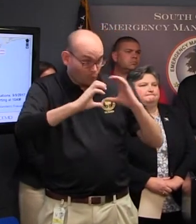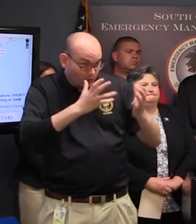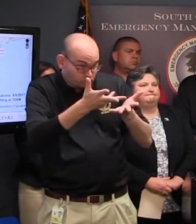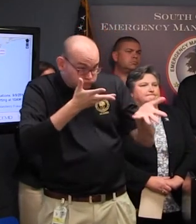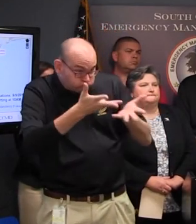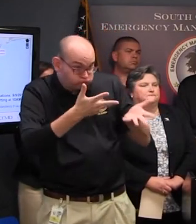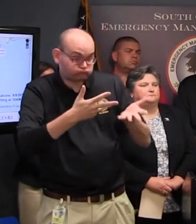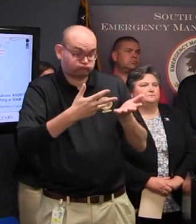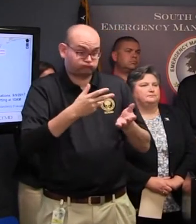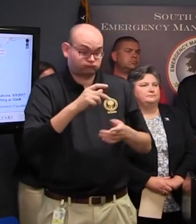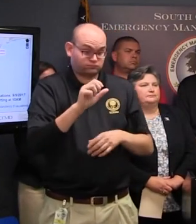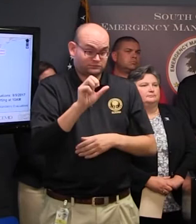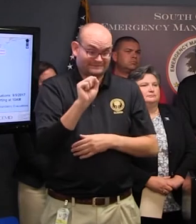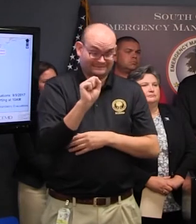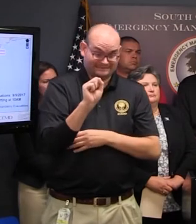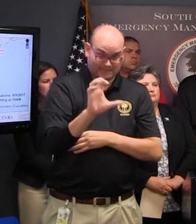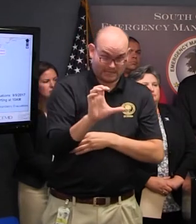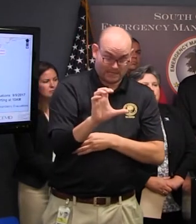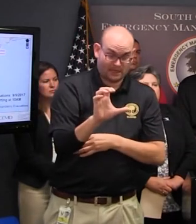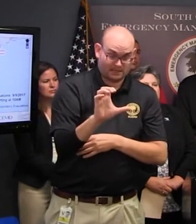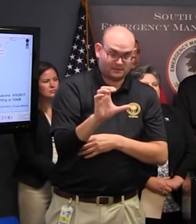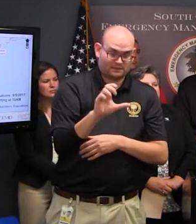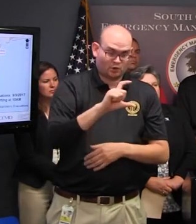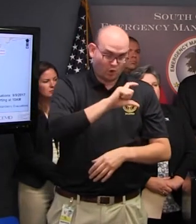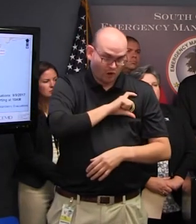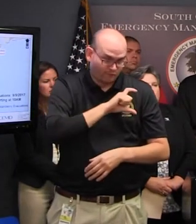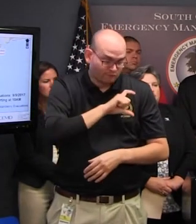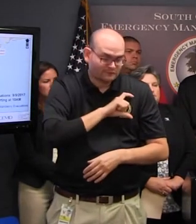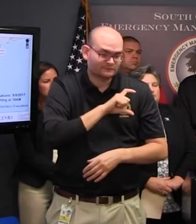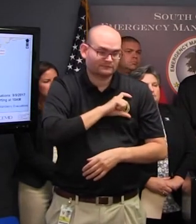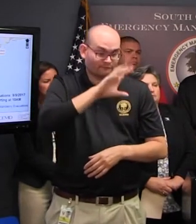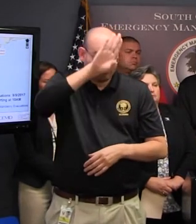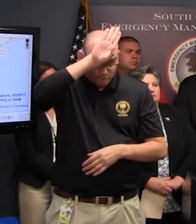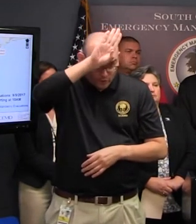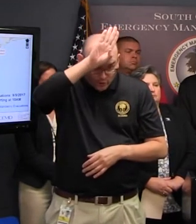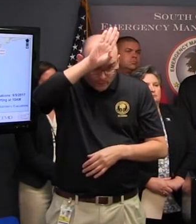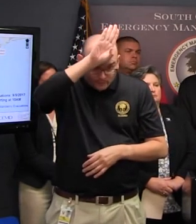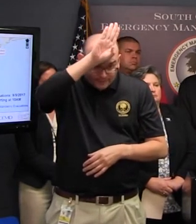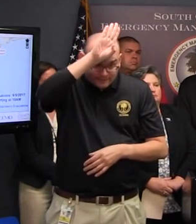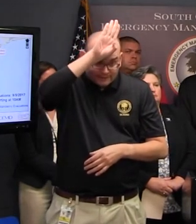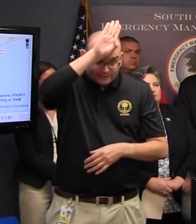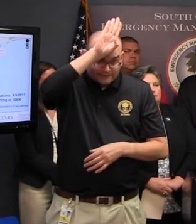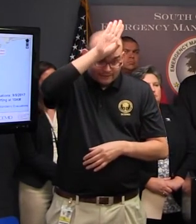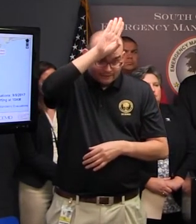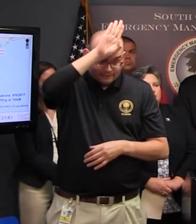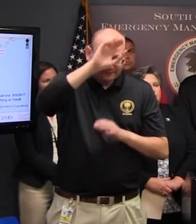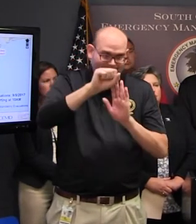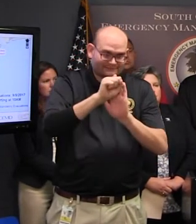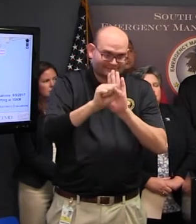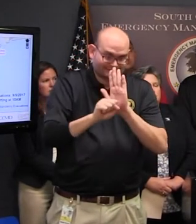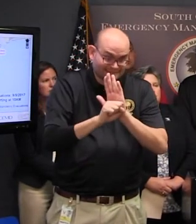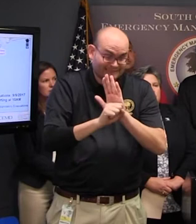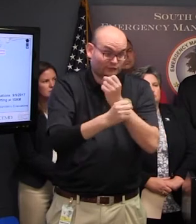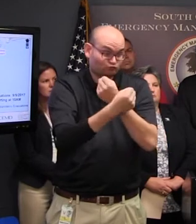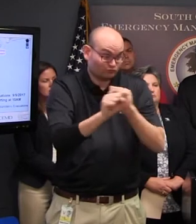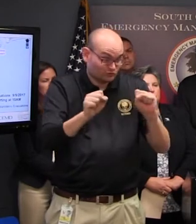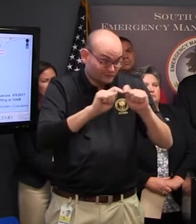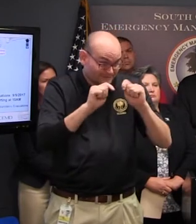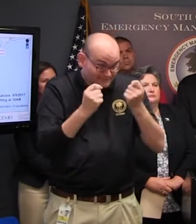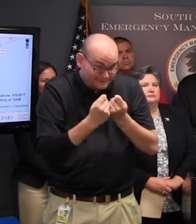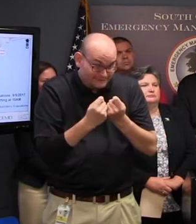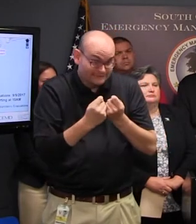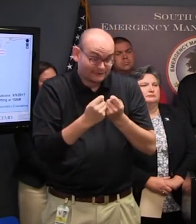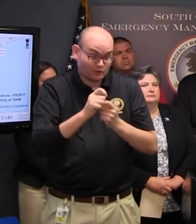responders those include law enforcement officers state fire rescue teams and other agencies as needed